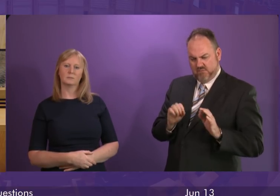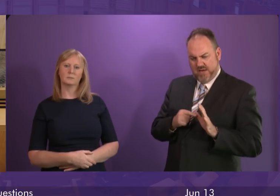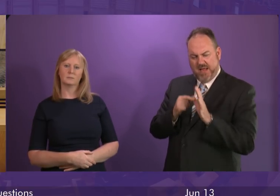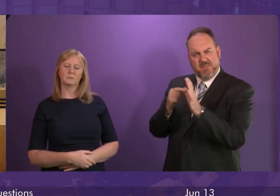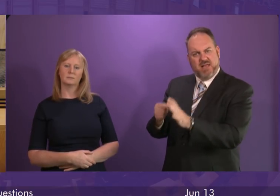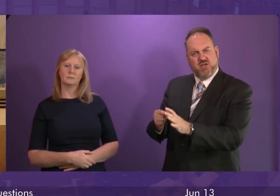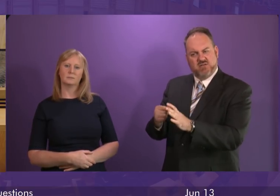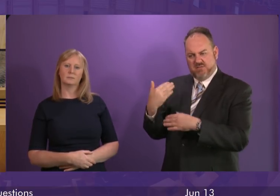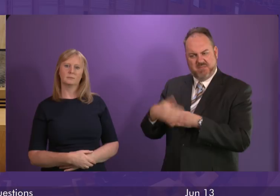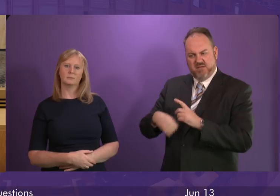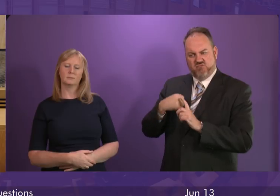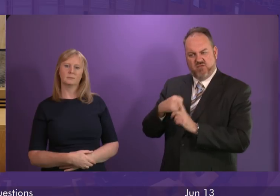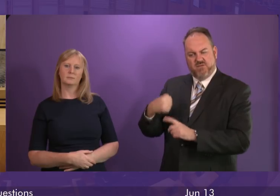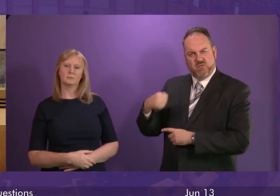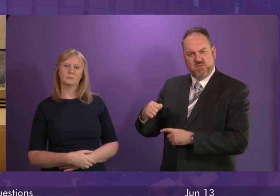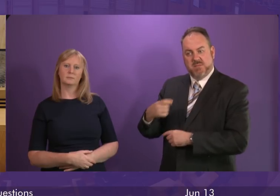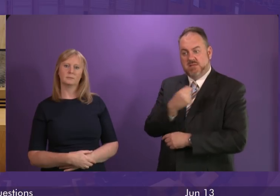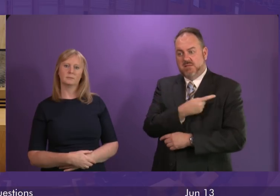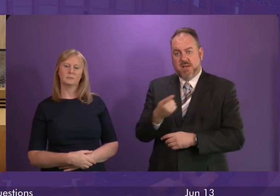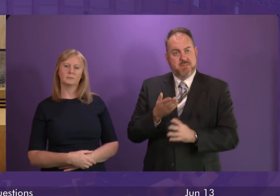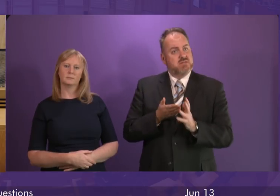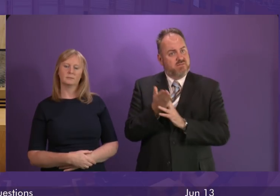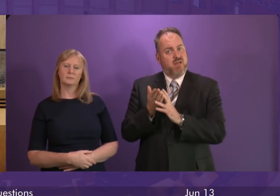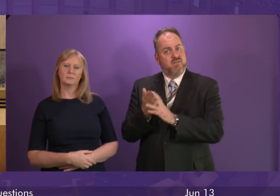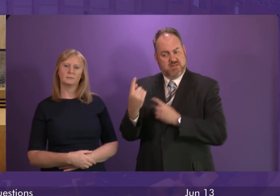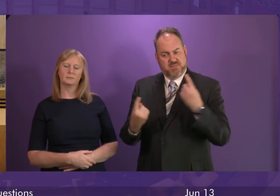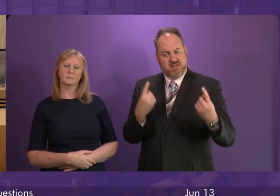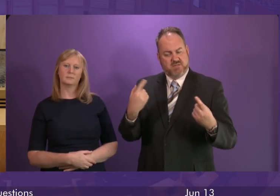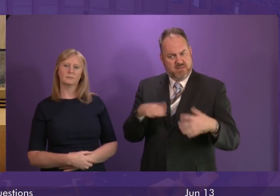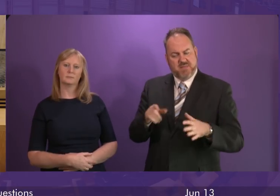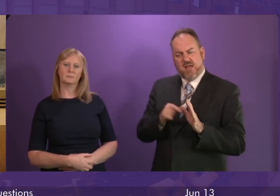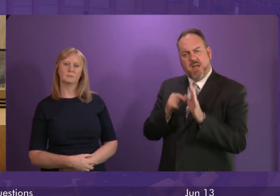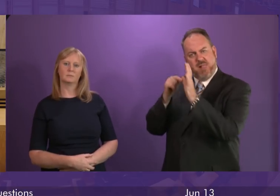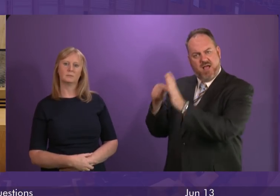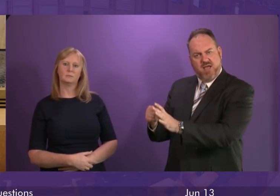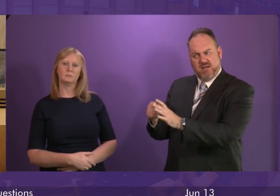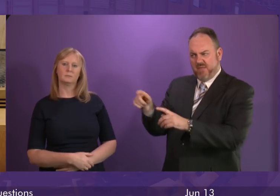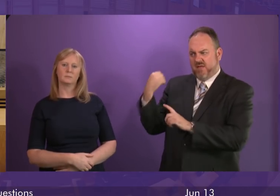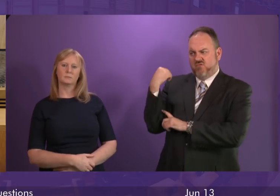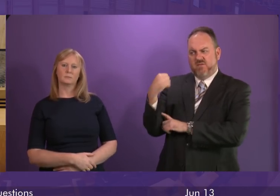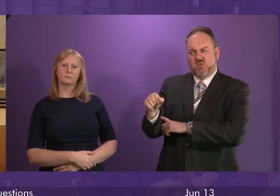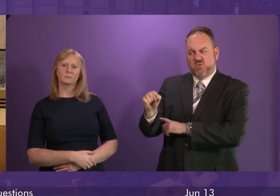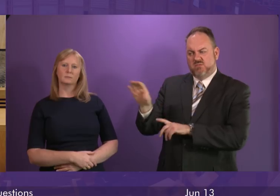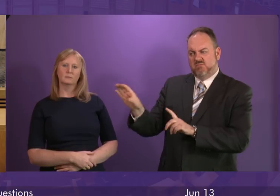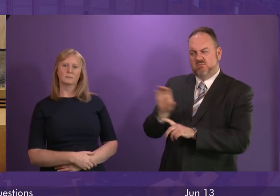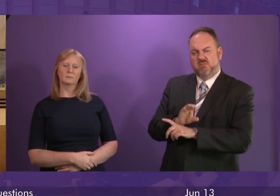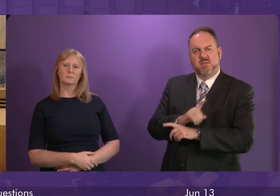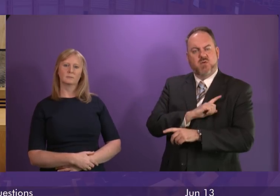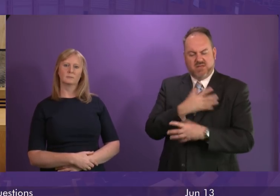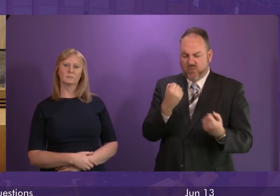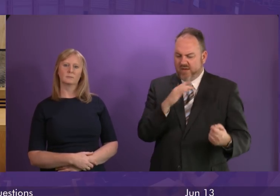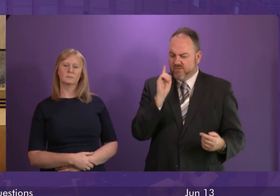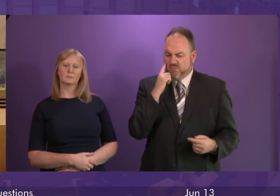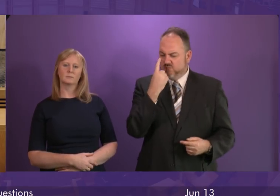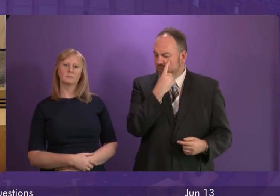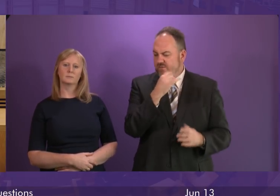had been refused. Some survivors, however, are reporting that applications have been refused on the grounds that they do not have the documents to